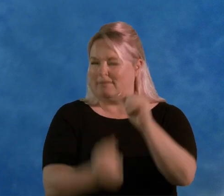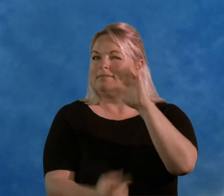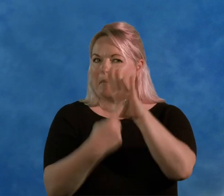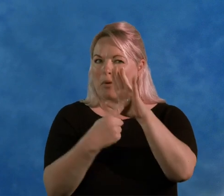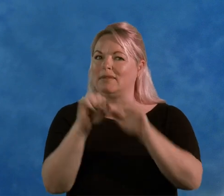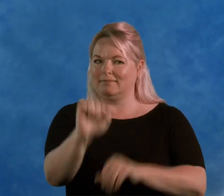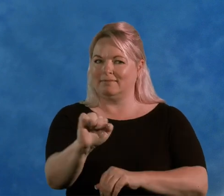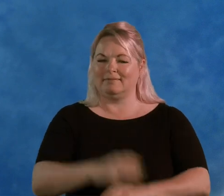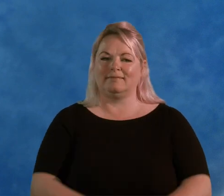yeah.